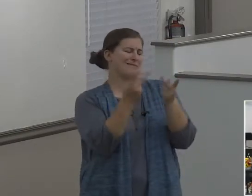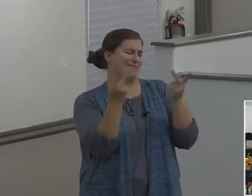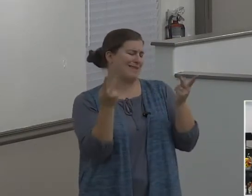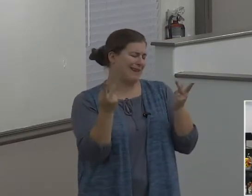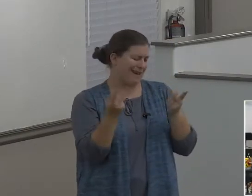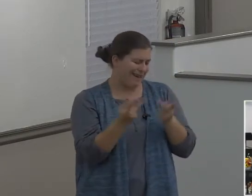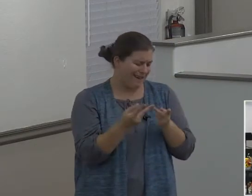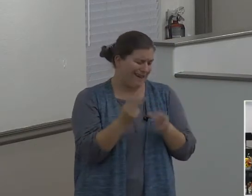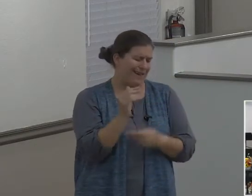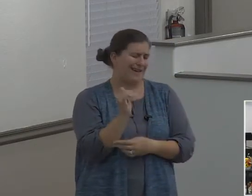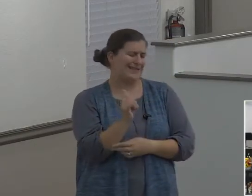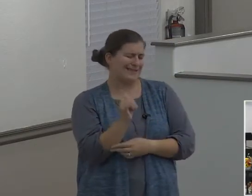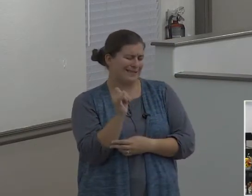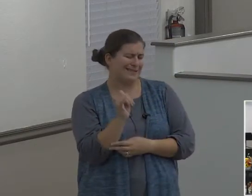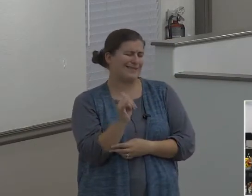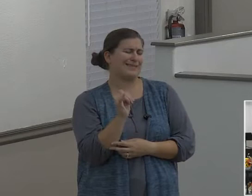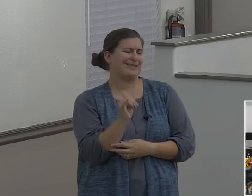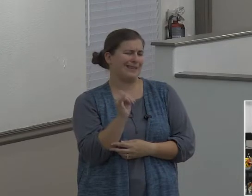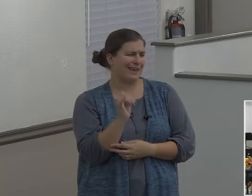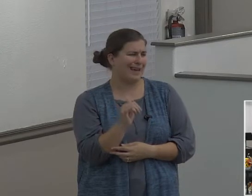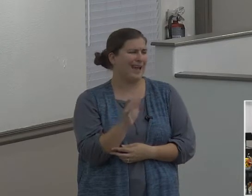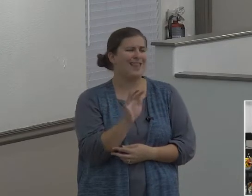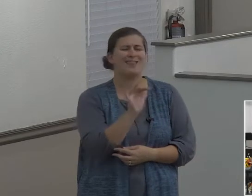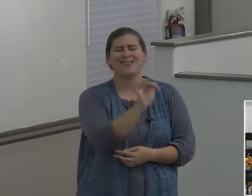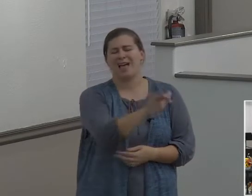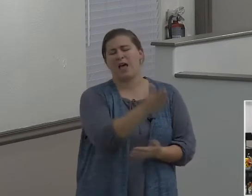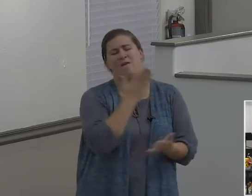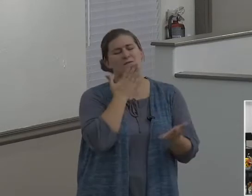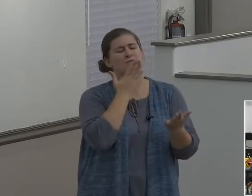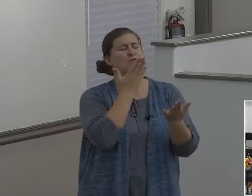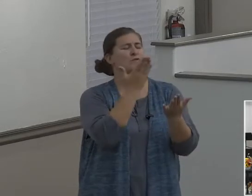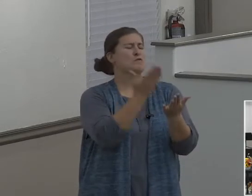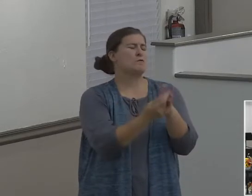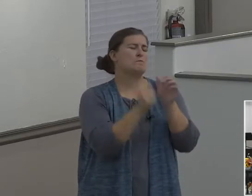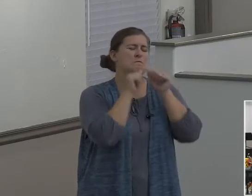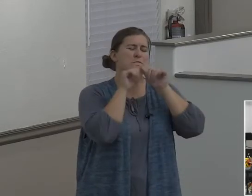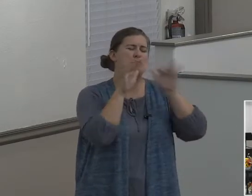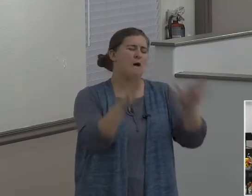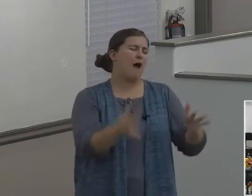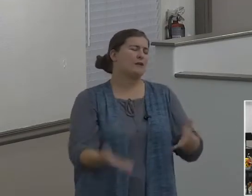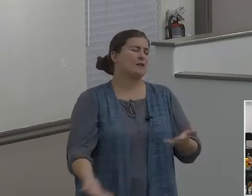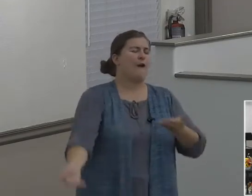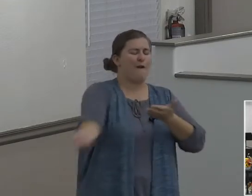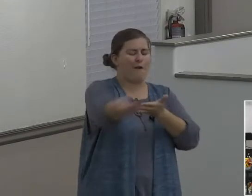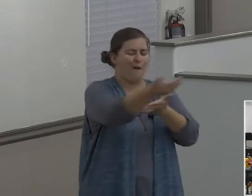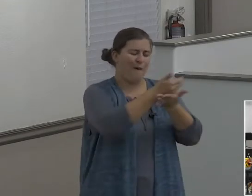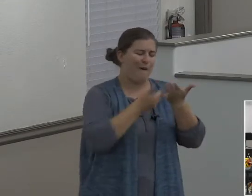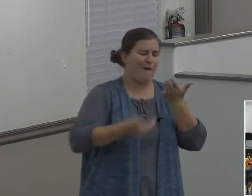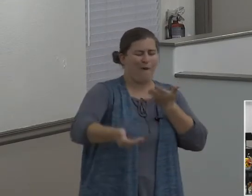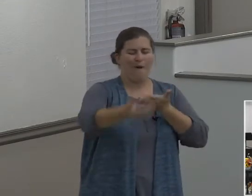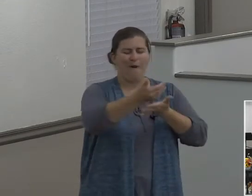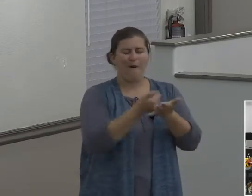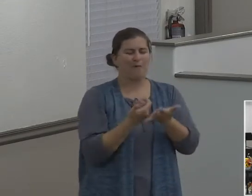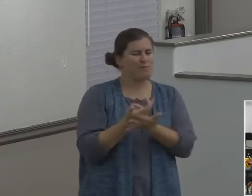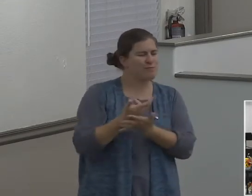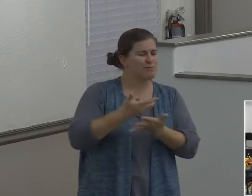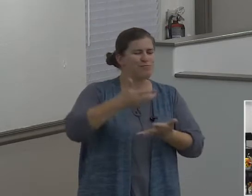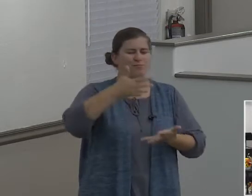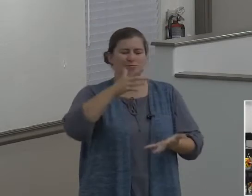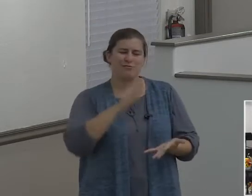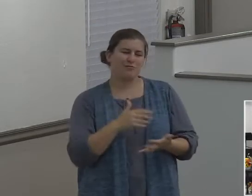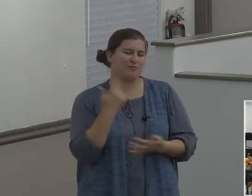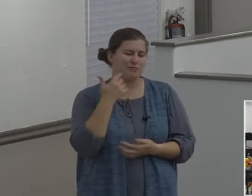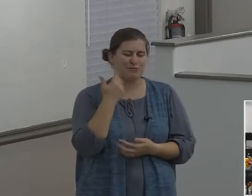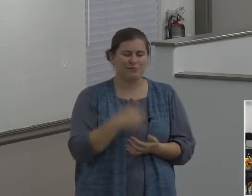this is going to be such a great blessing in our life, yes siree. This is going to be a great blessing. Oh man, we're going to,